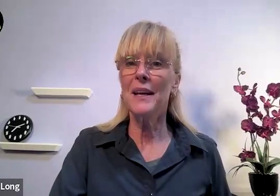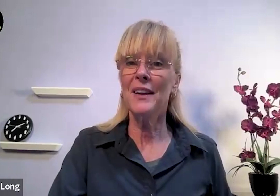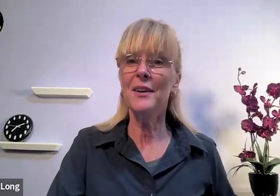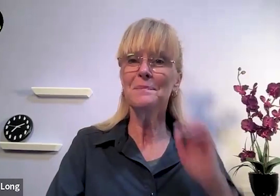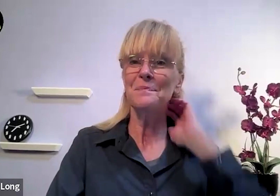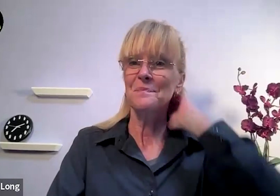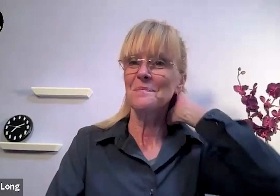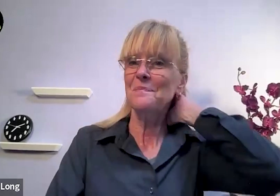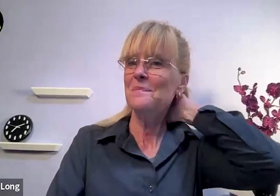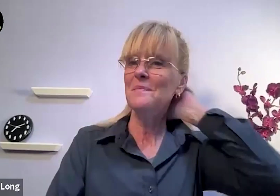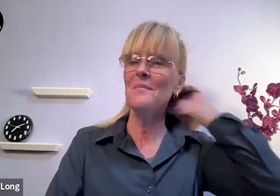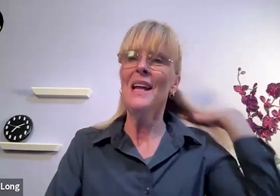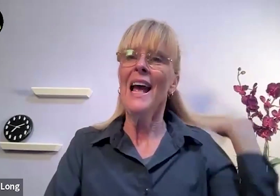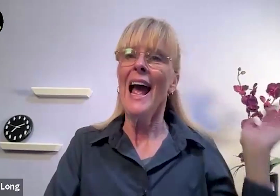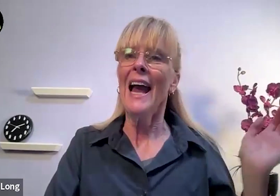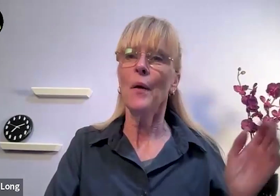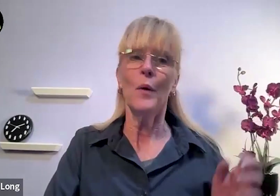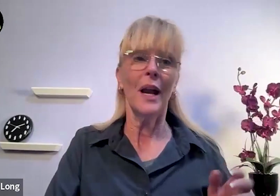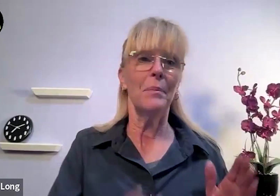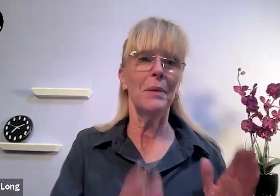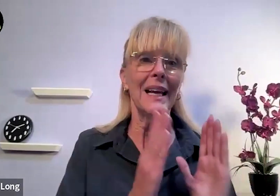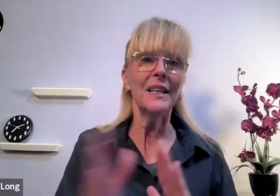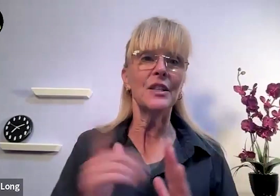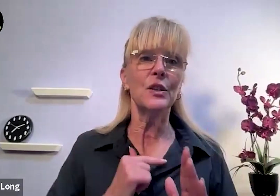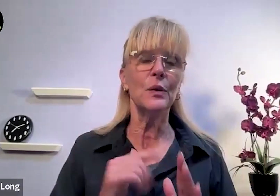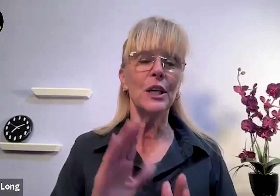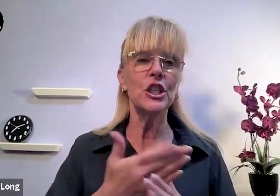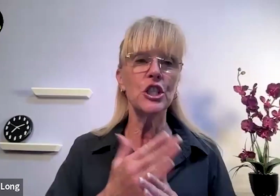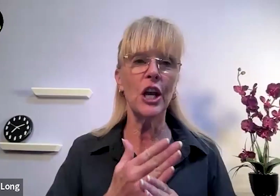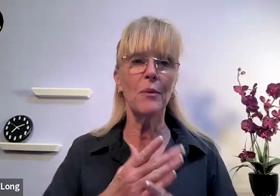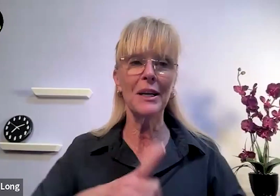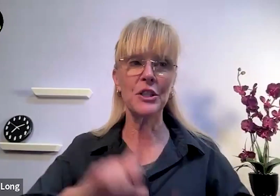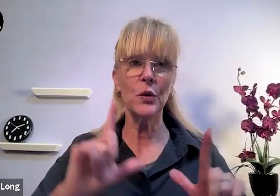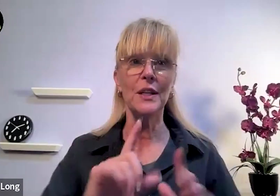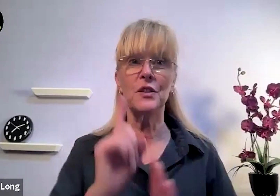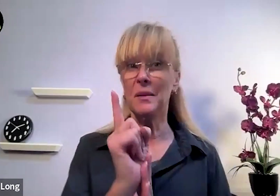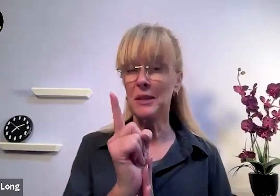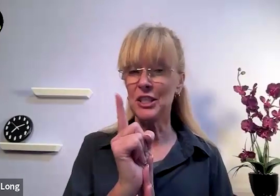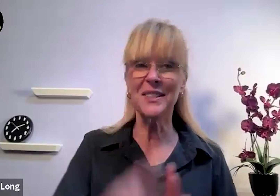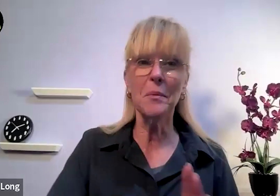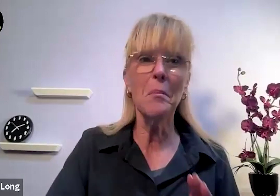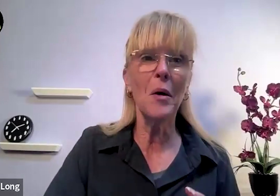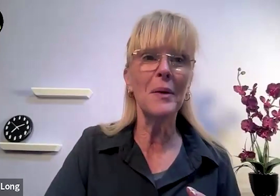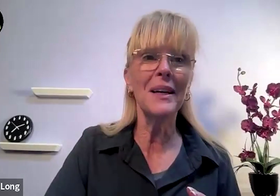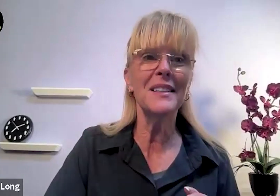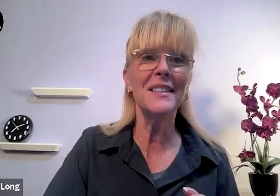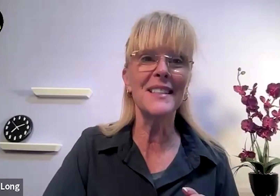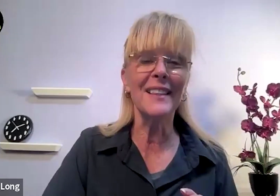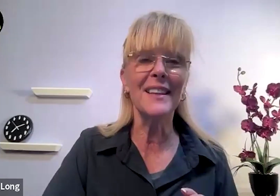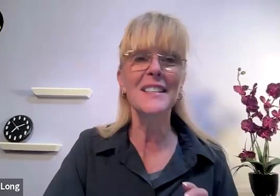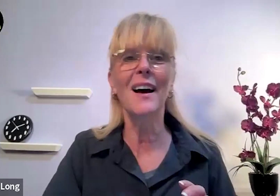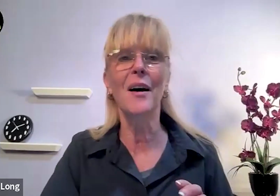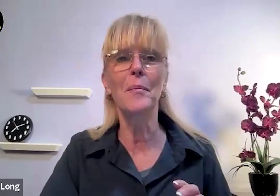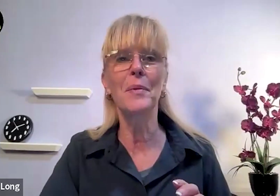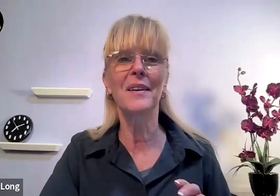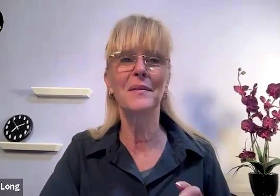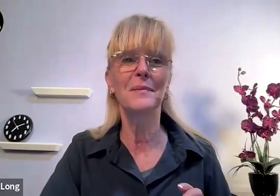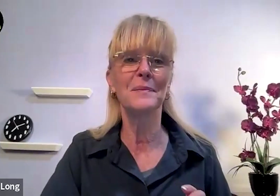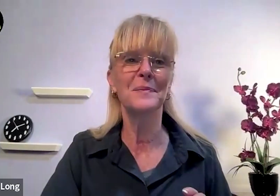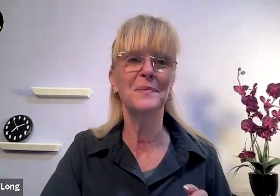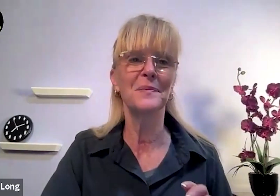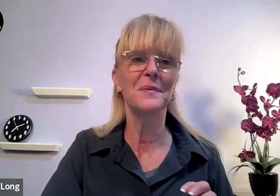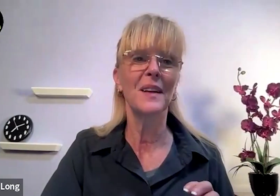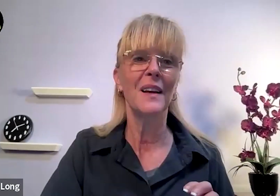this up here and what I plan to do is share my screen so give me just a moment to set this up